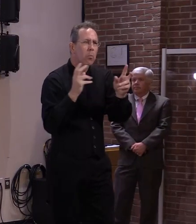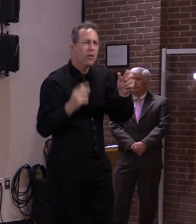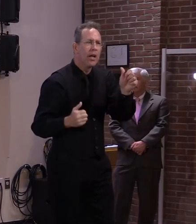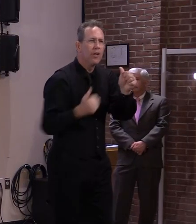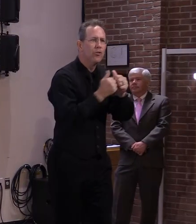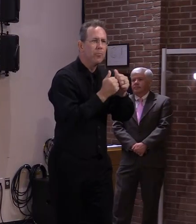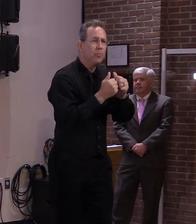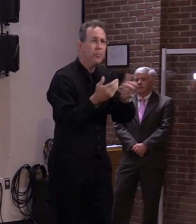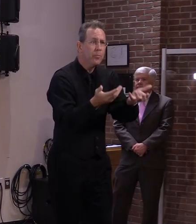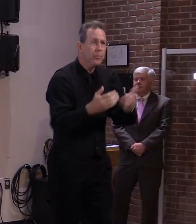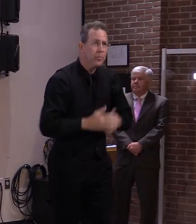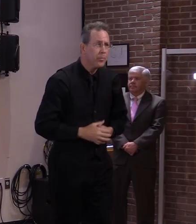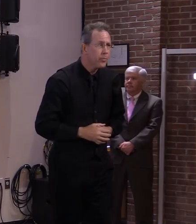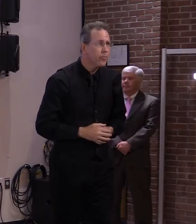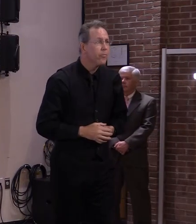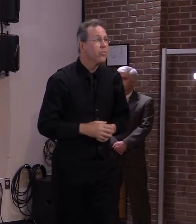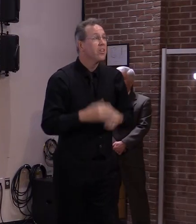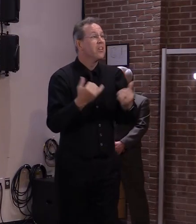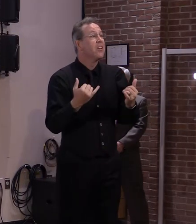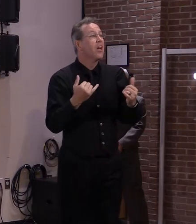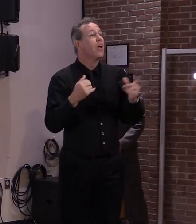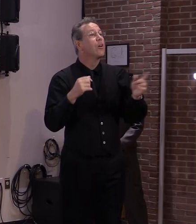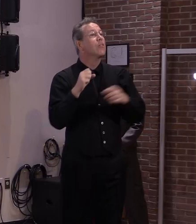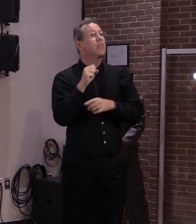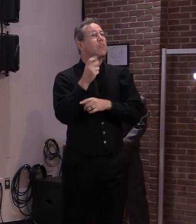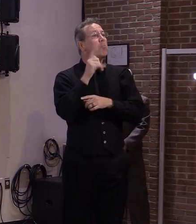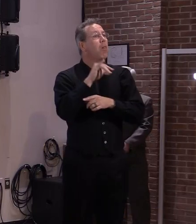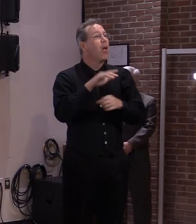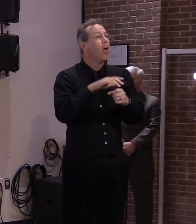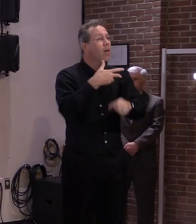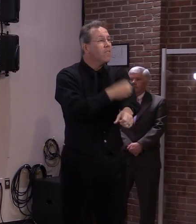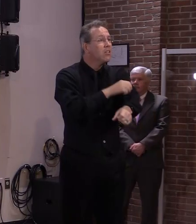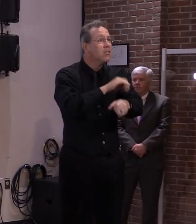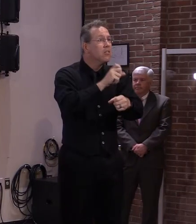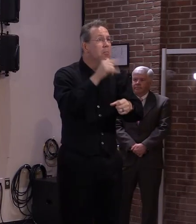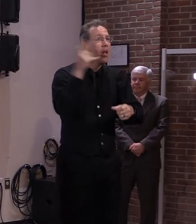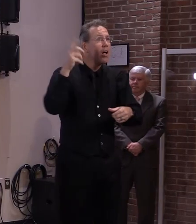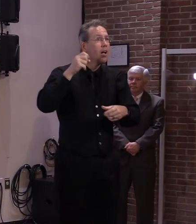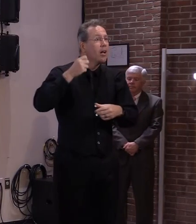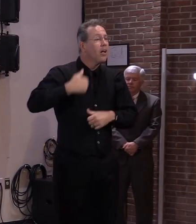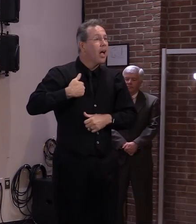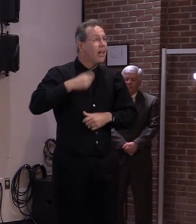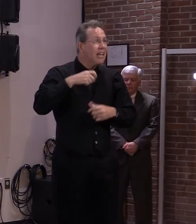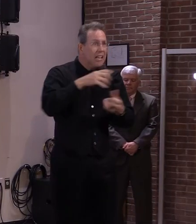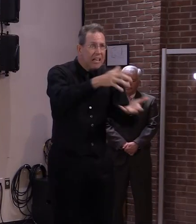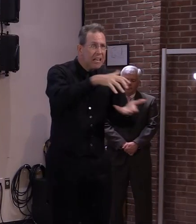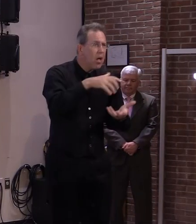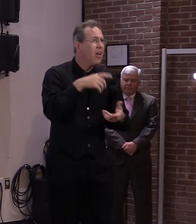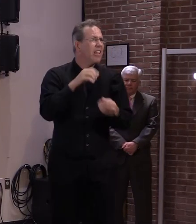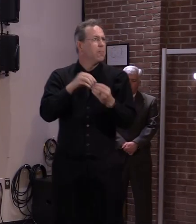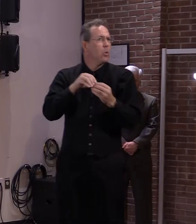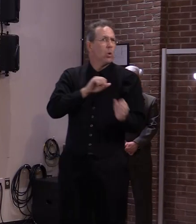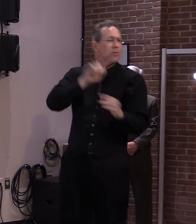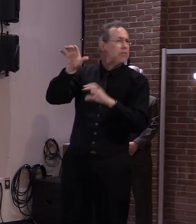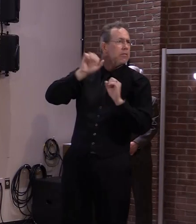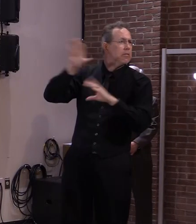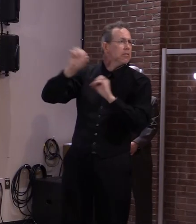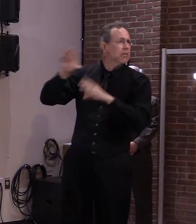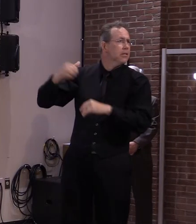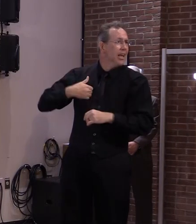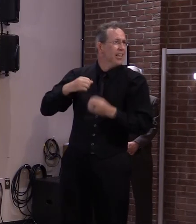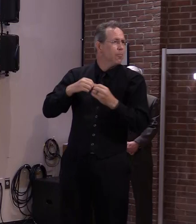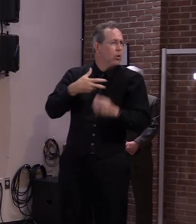at this point just getting the shots in arms. So we'll continue if if